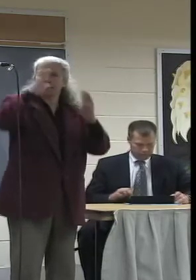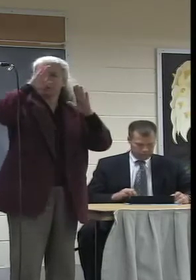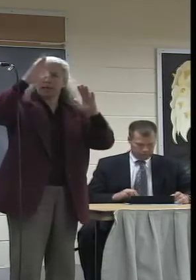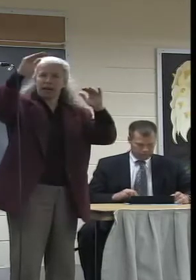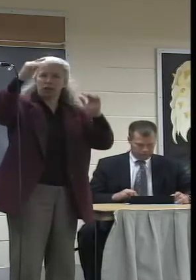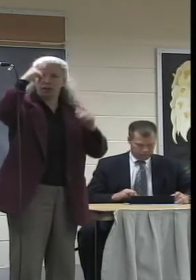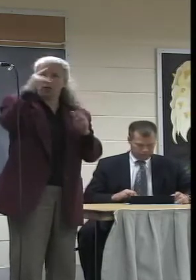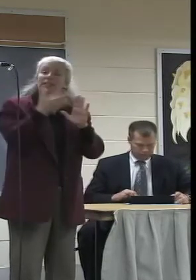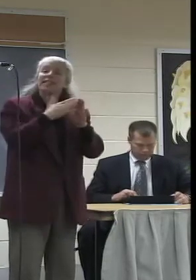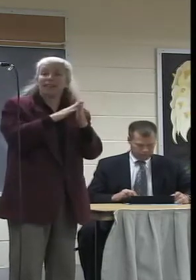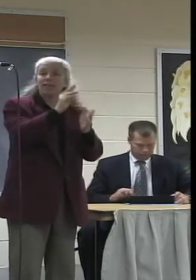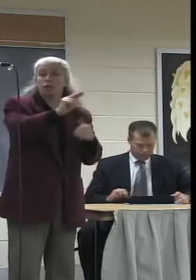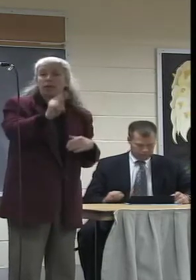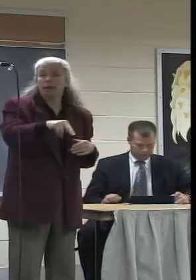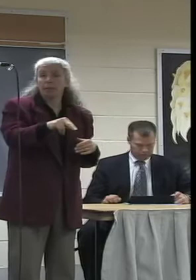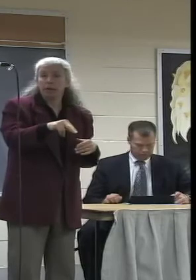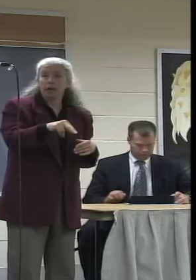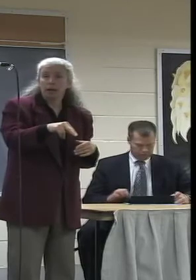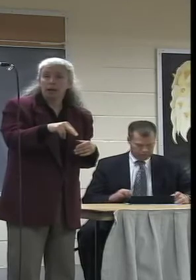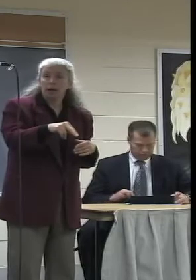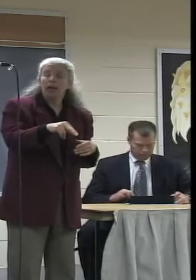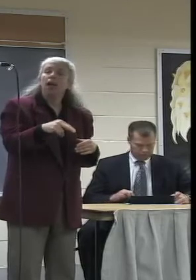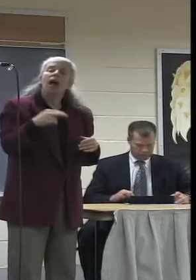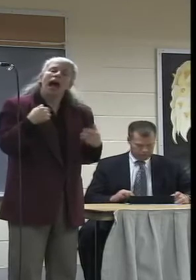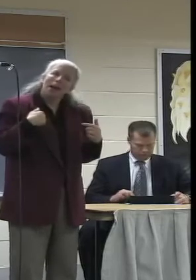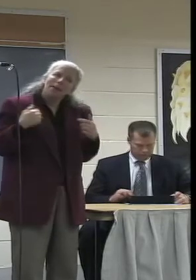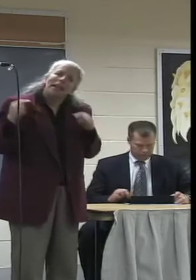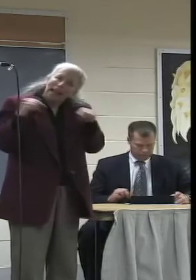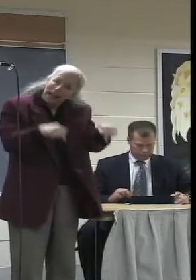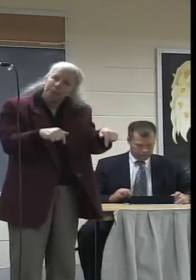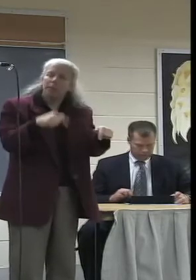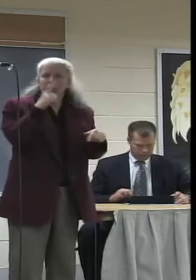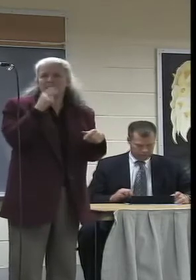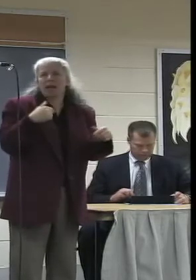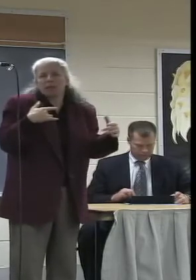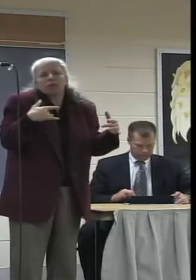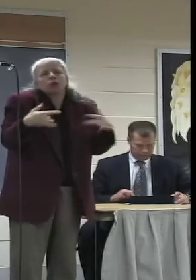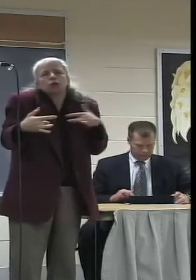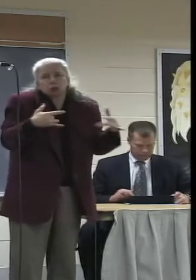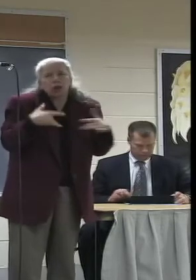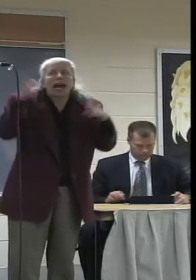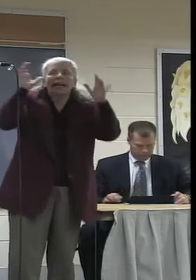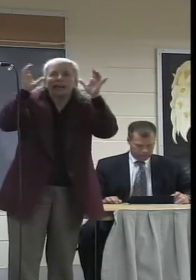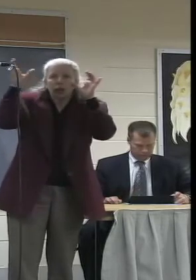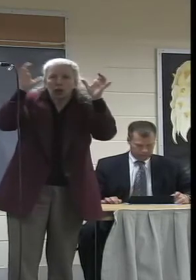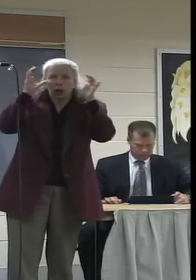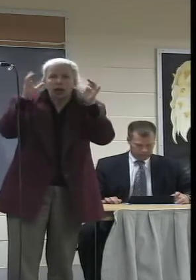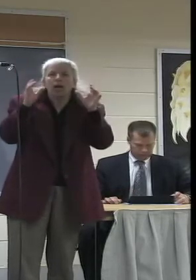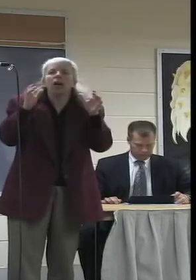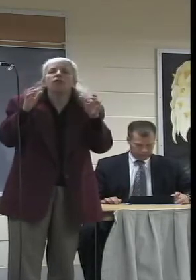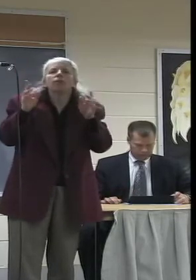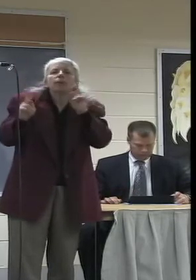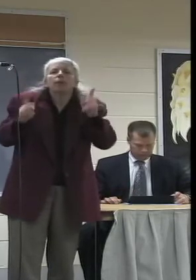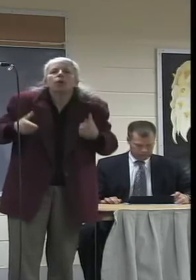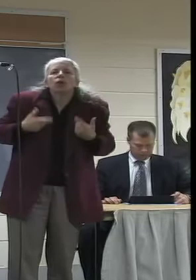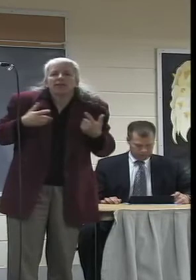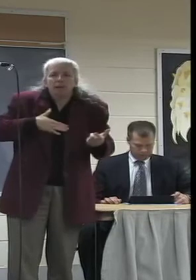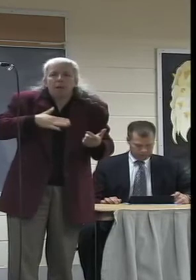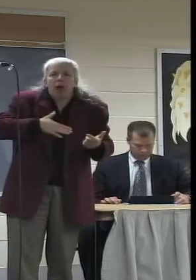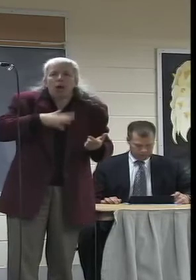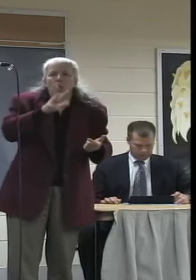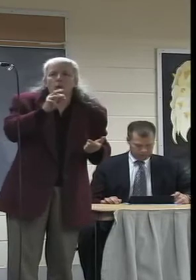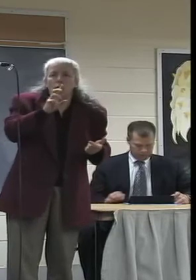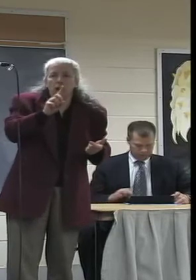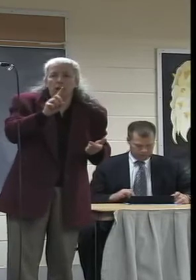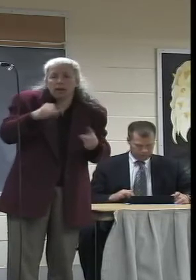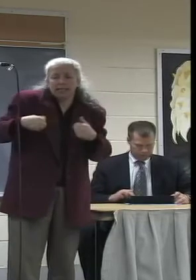I'm here tonight because of concerns from many residents on my ward for the past three years and